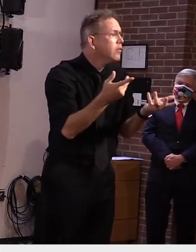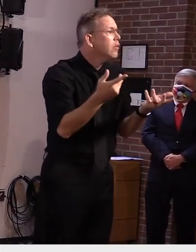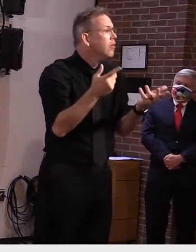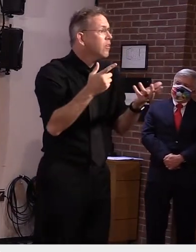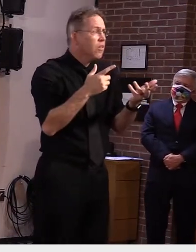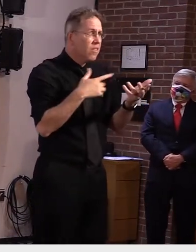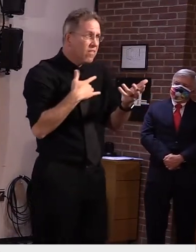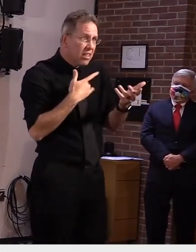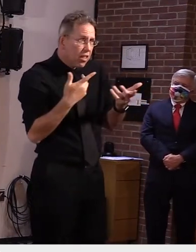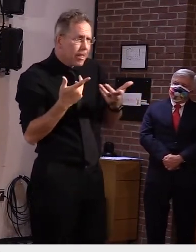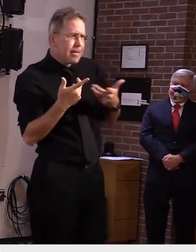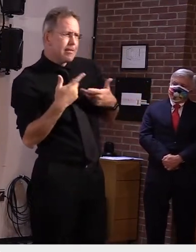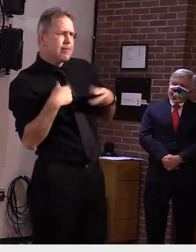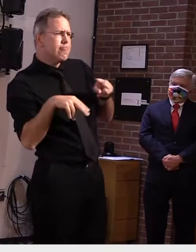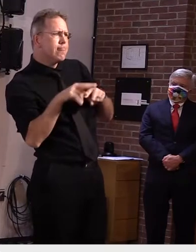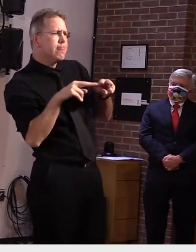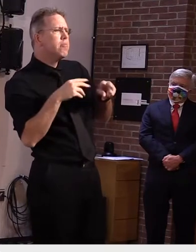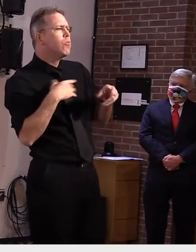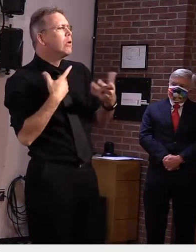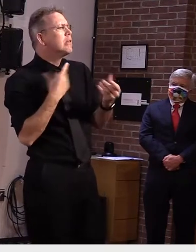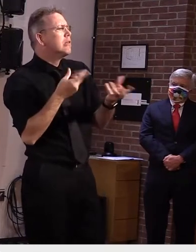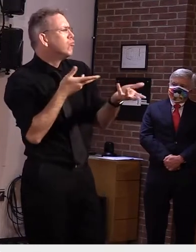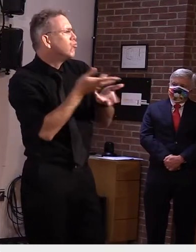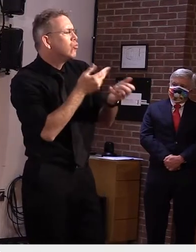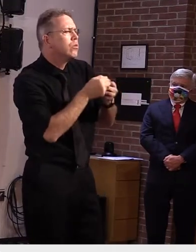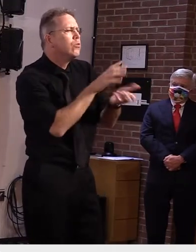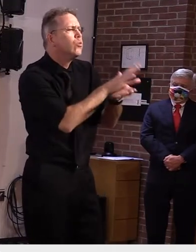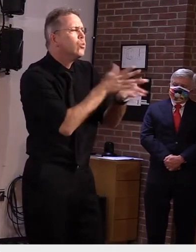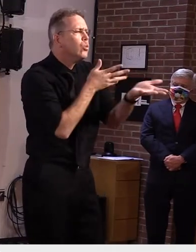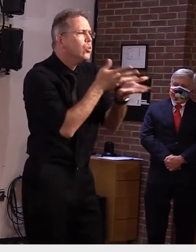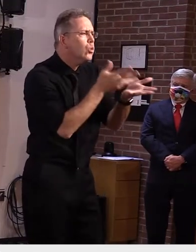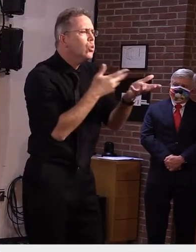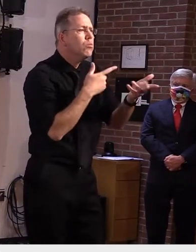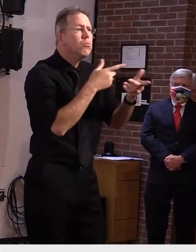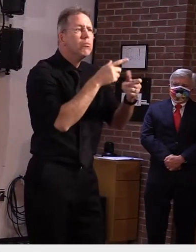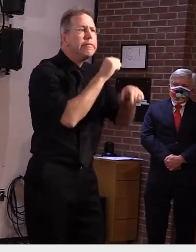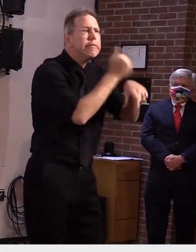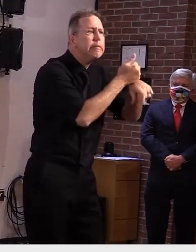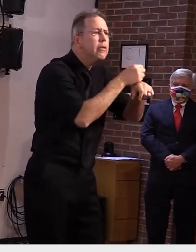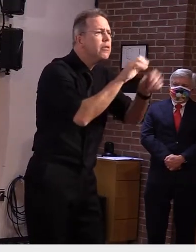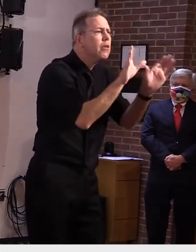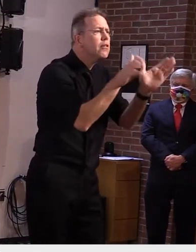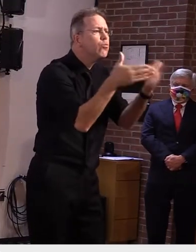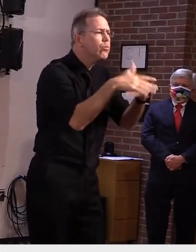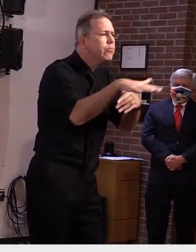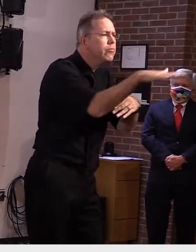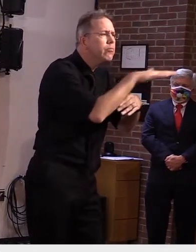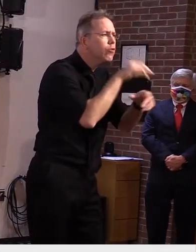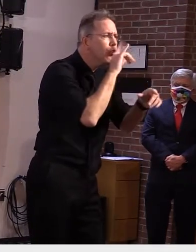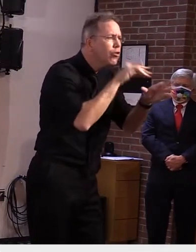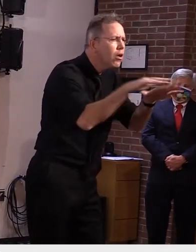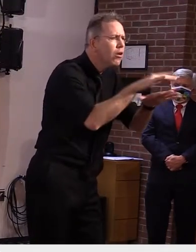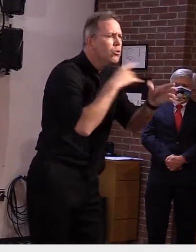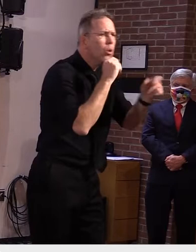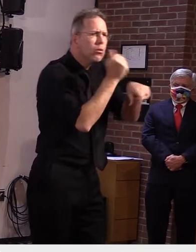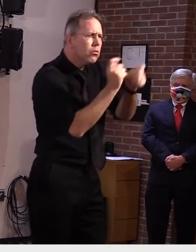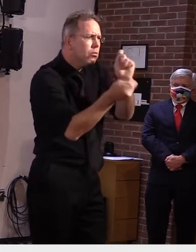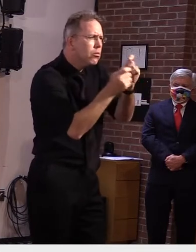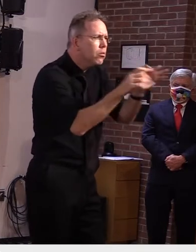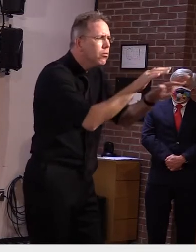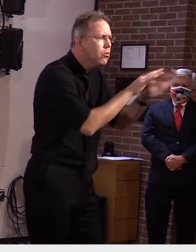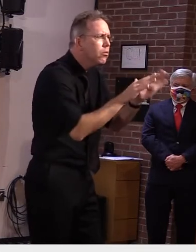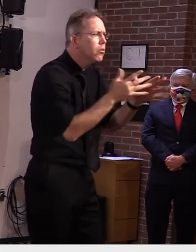health department is to close a pod or a classroom or a certain part of the school. So the recommendation comes from the health department